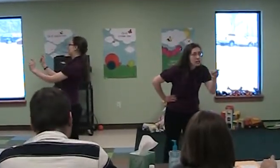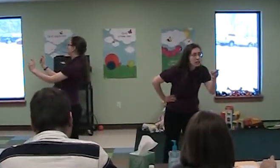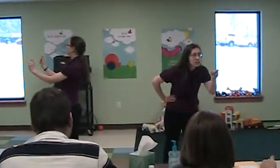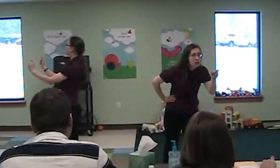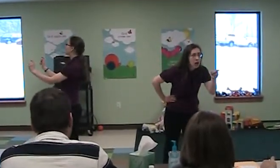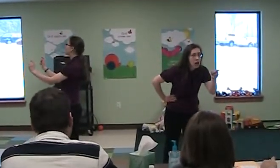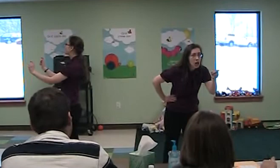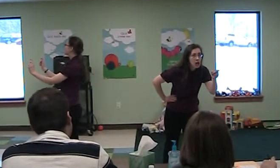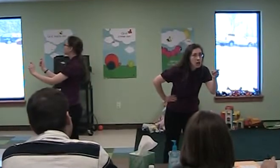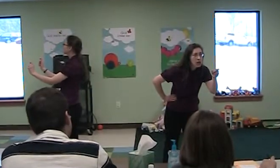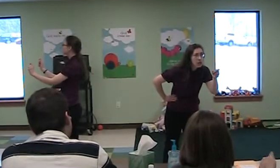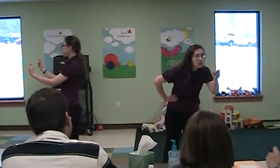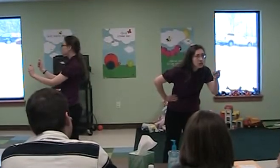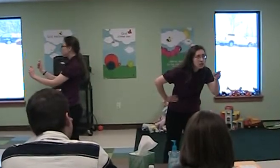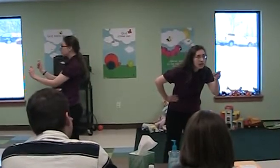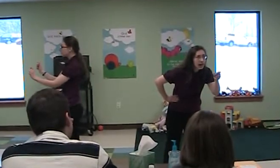Is... Is he dead?